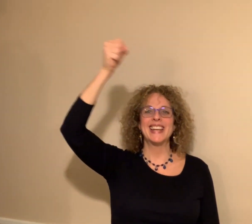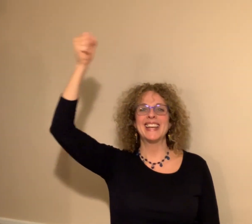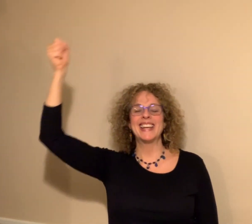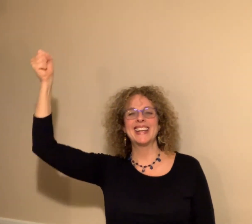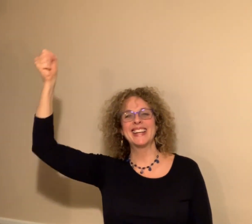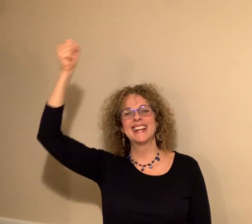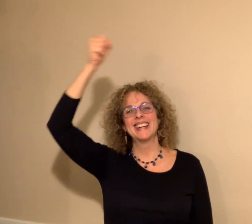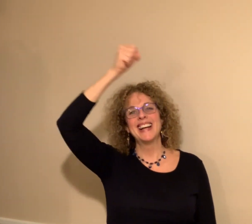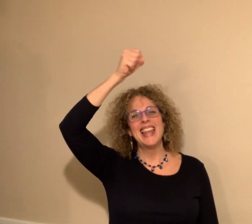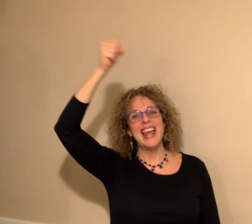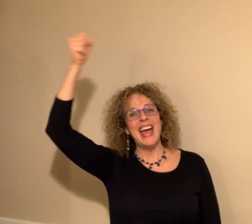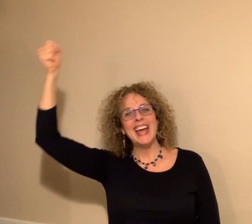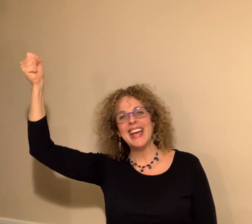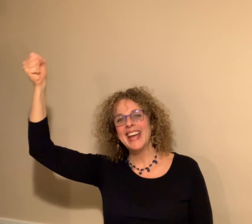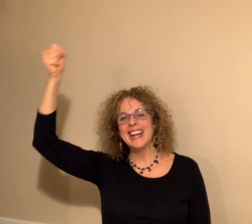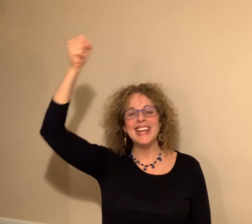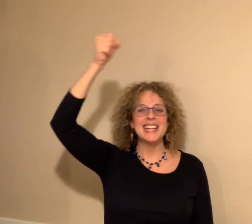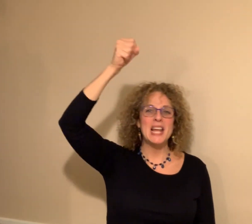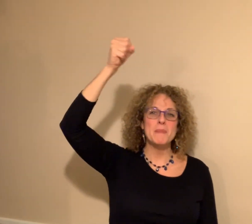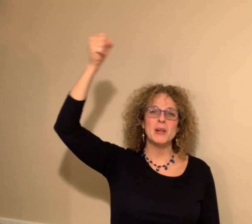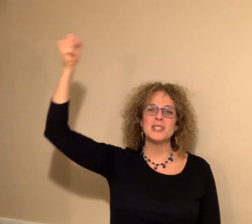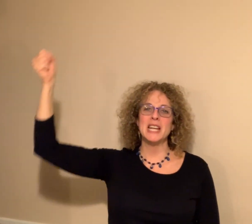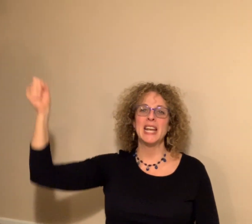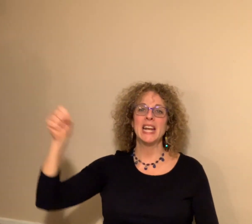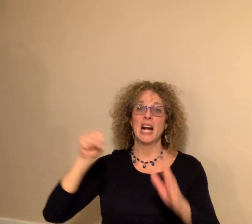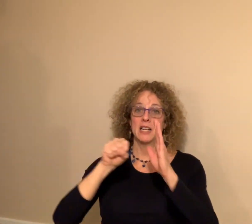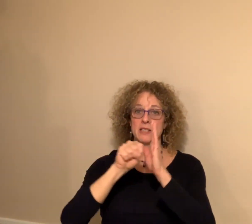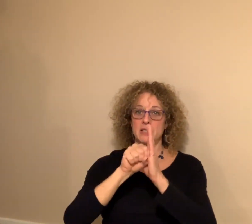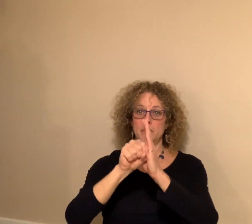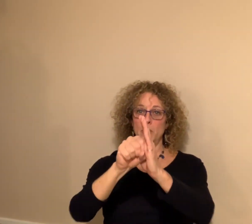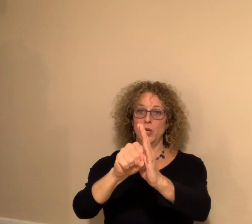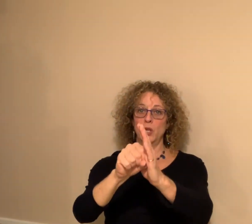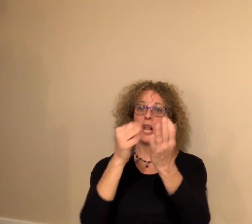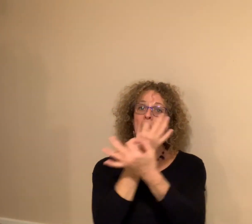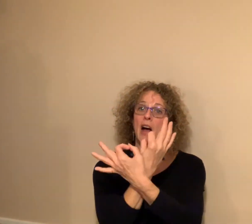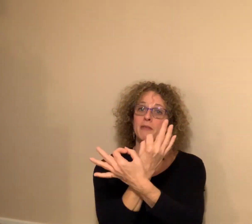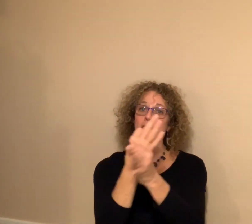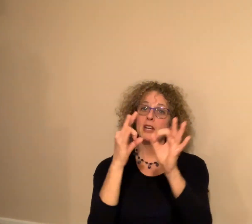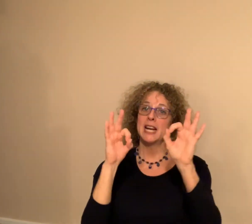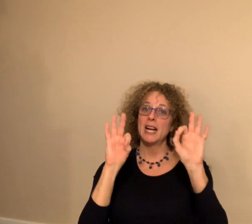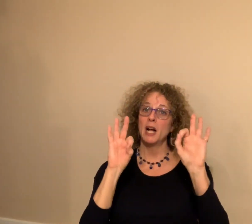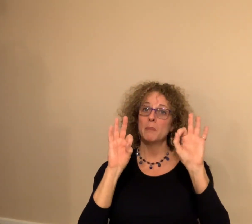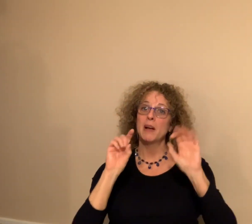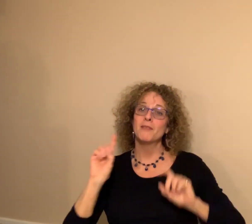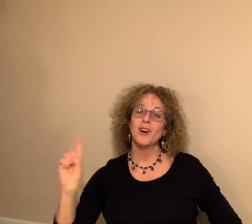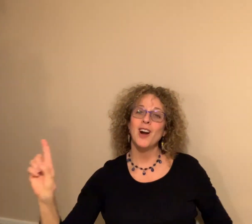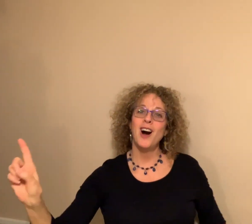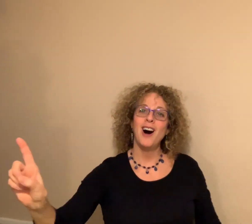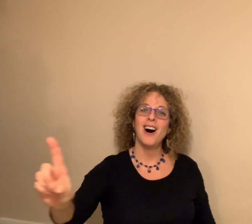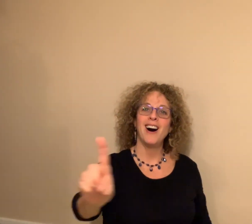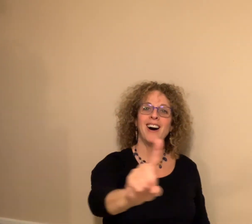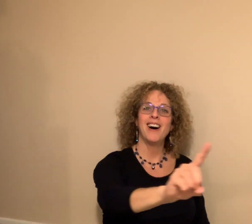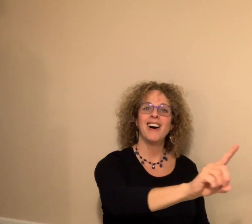Lady Liberty, a symbol of freedom for all.